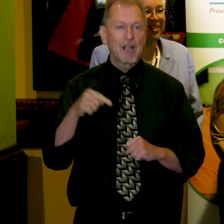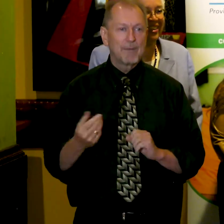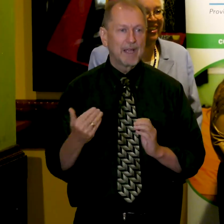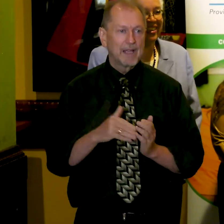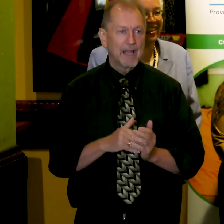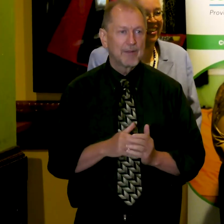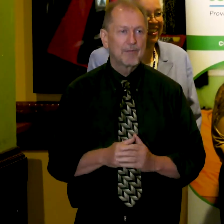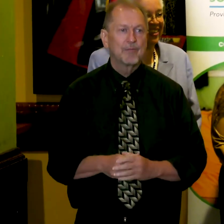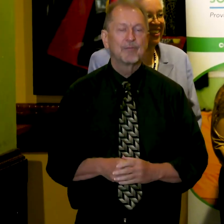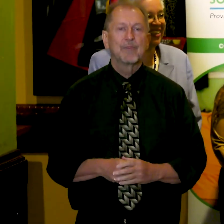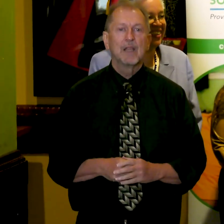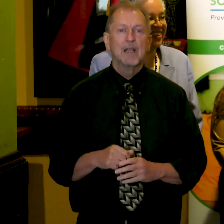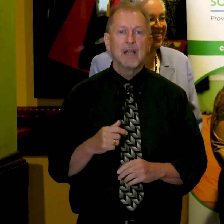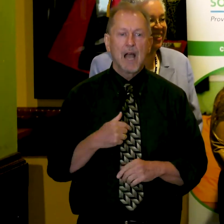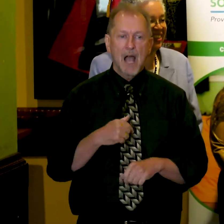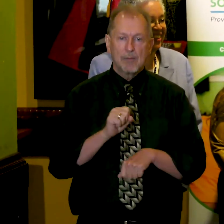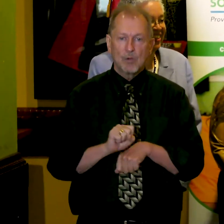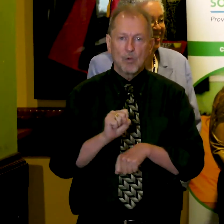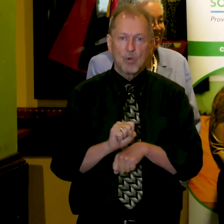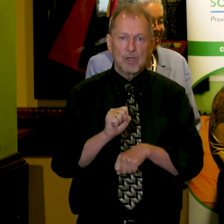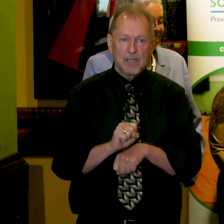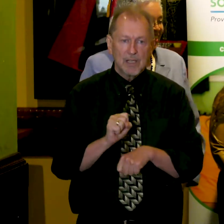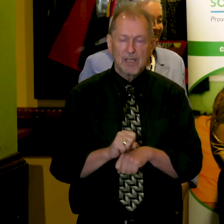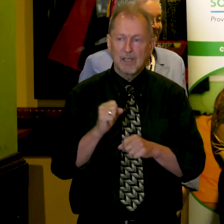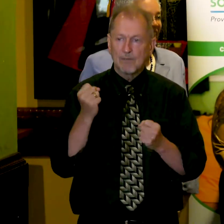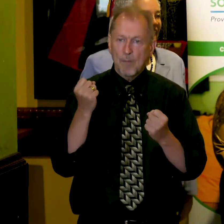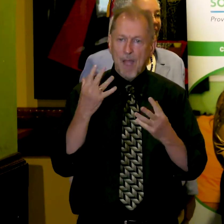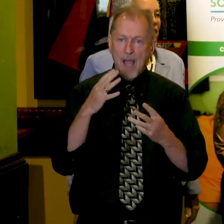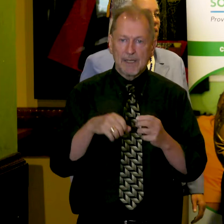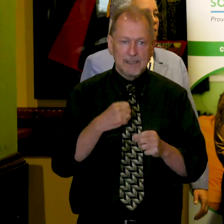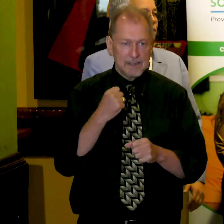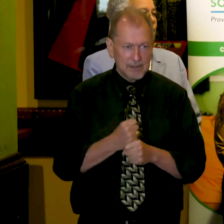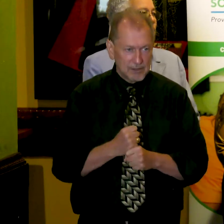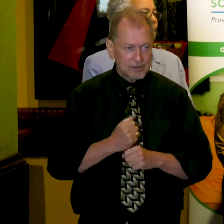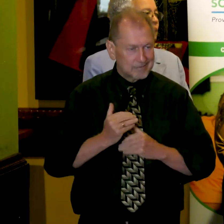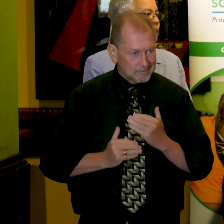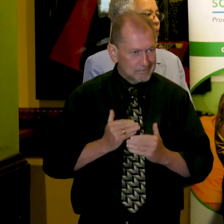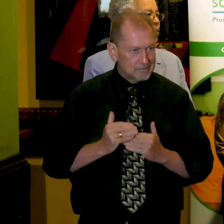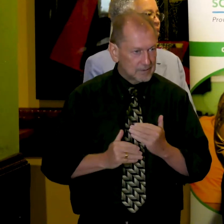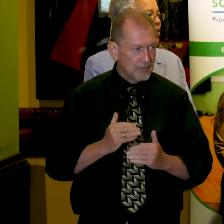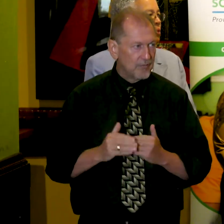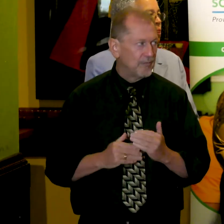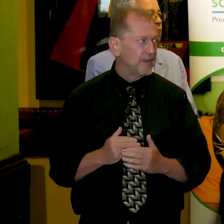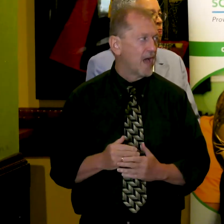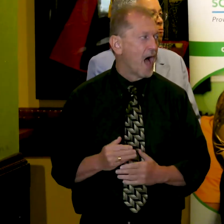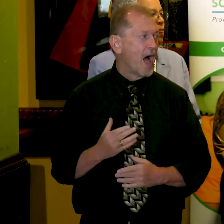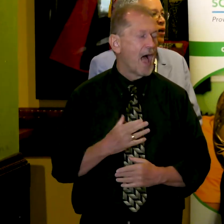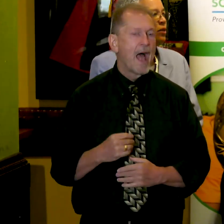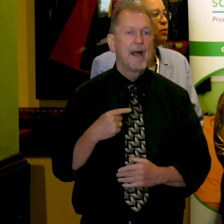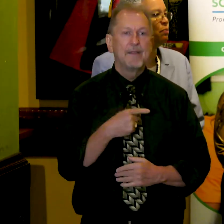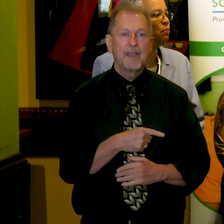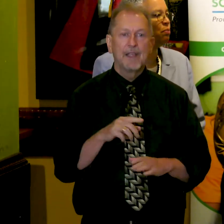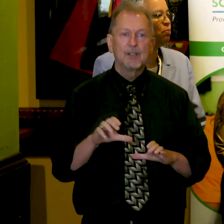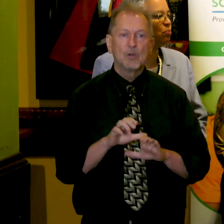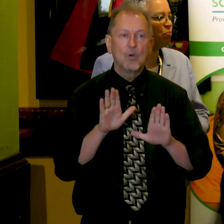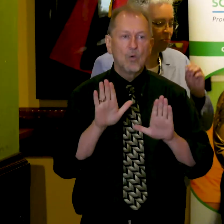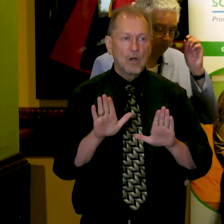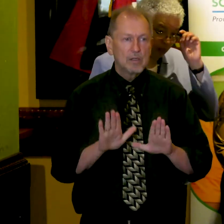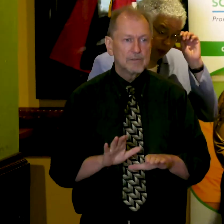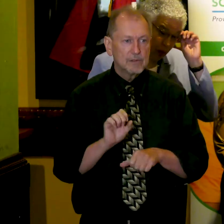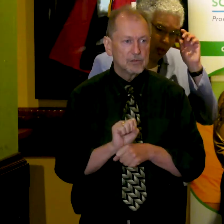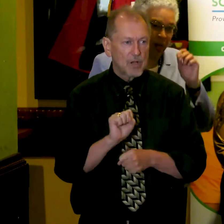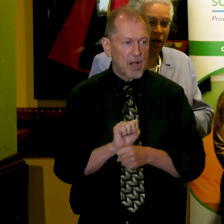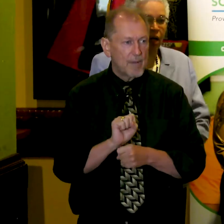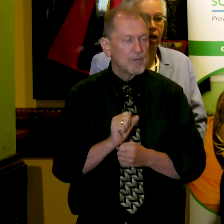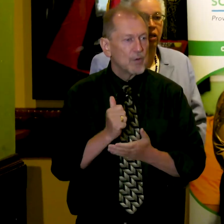I've been working with the Illinois Hispanic Chamber of Commerce for many years. They do a fantastic job. Jaime is